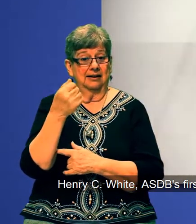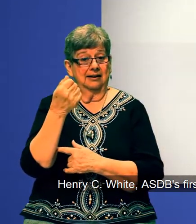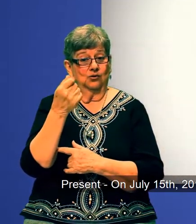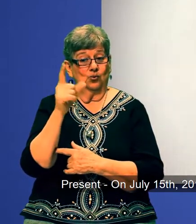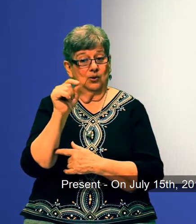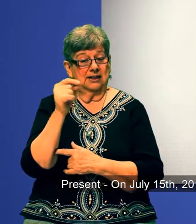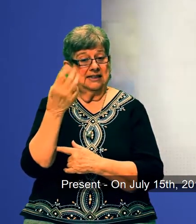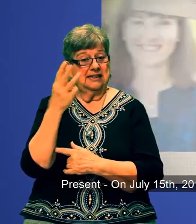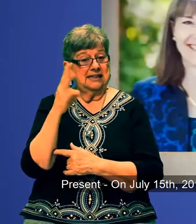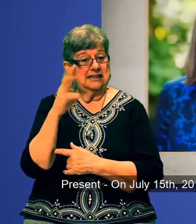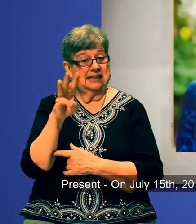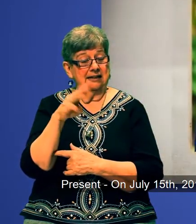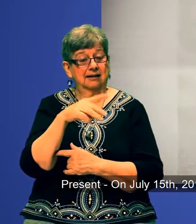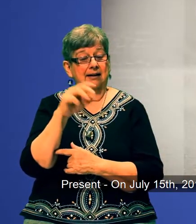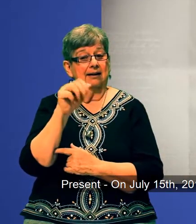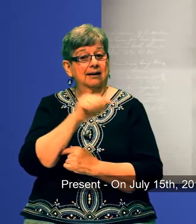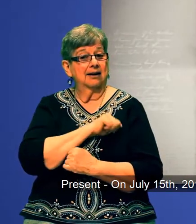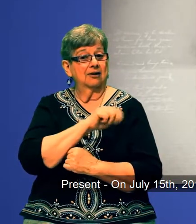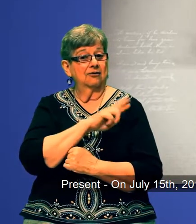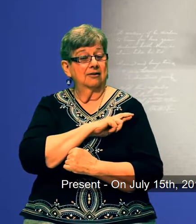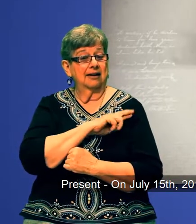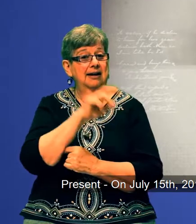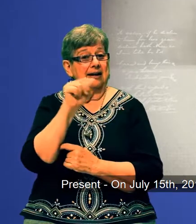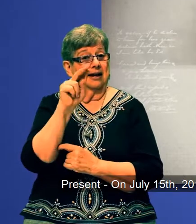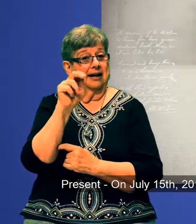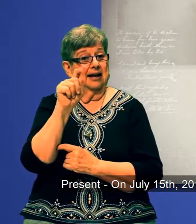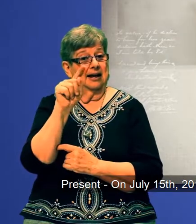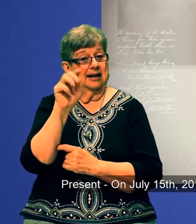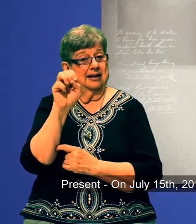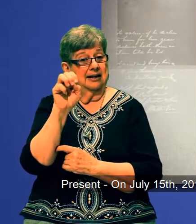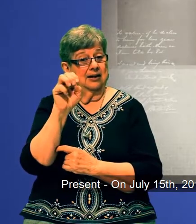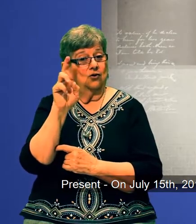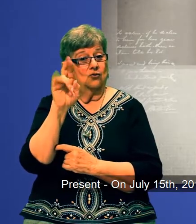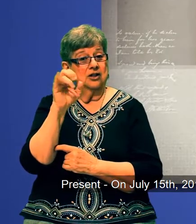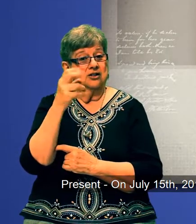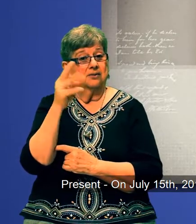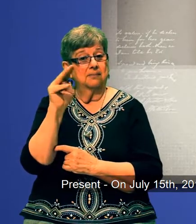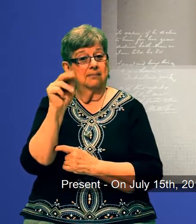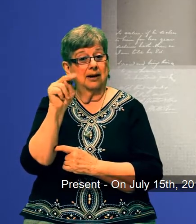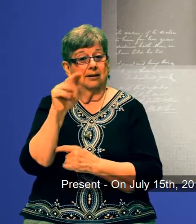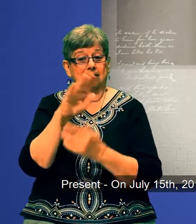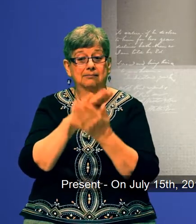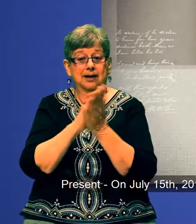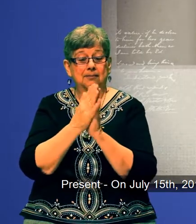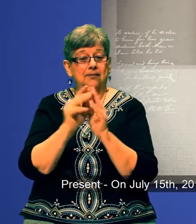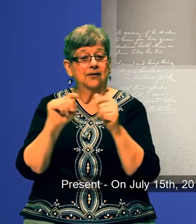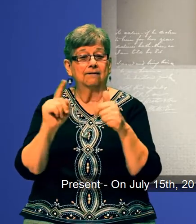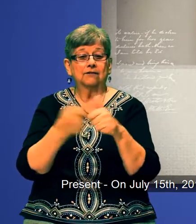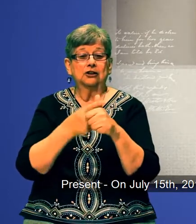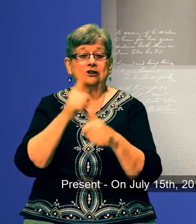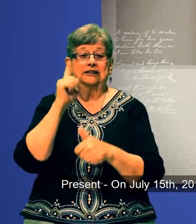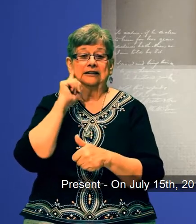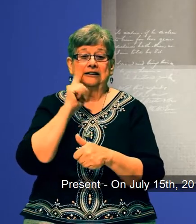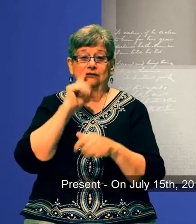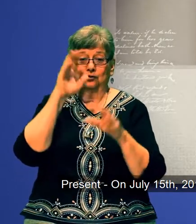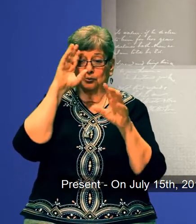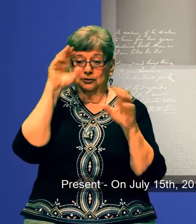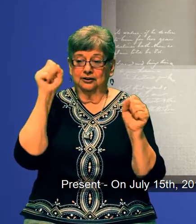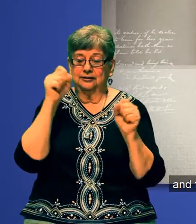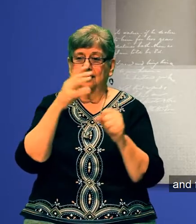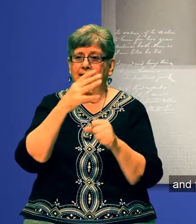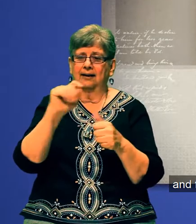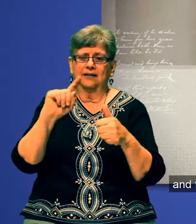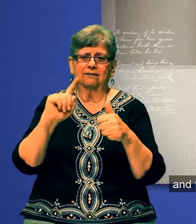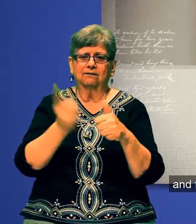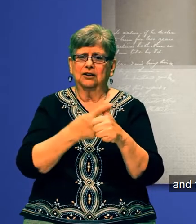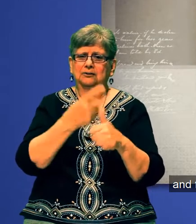Present. On July 15, 2016, Annette Reichman became ASDB's first deaf superintendent and